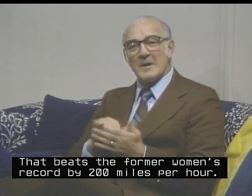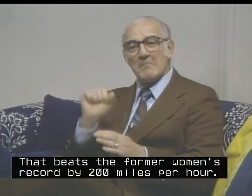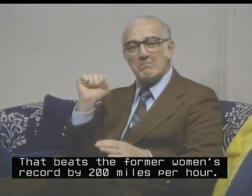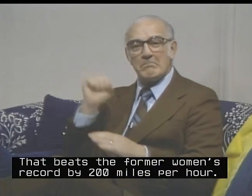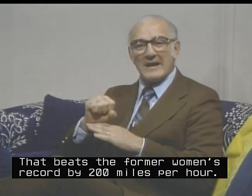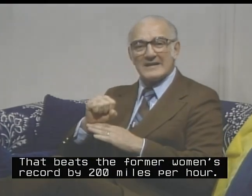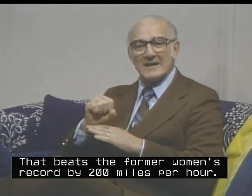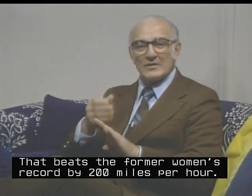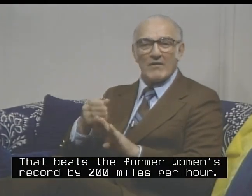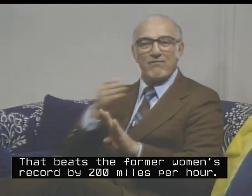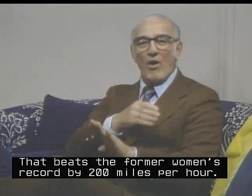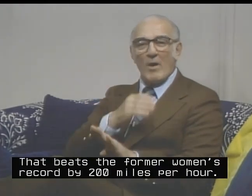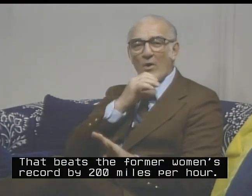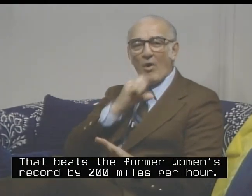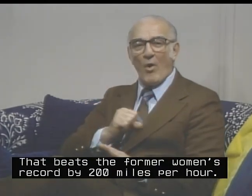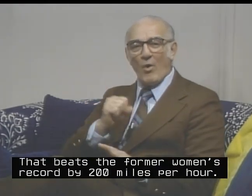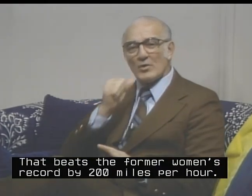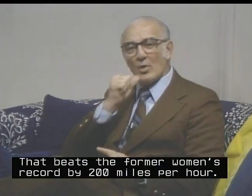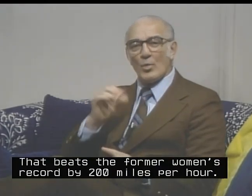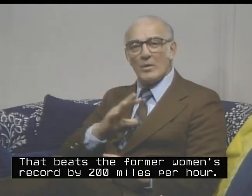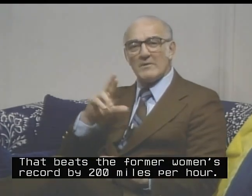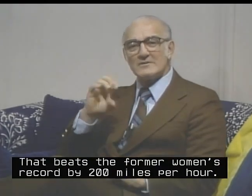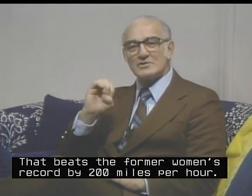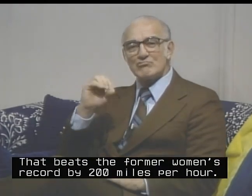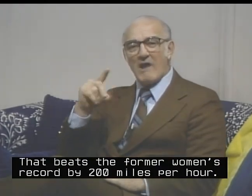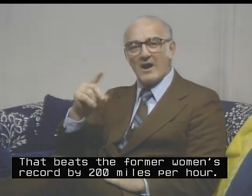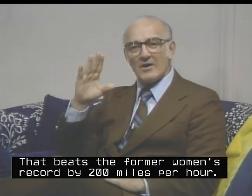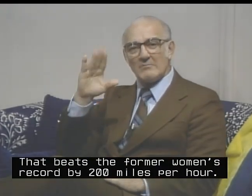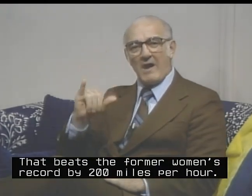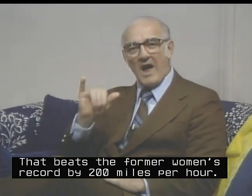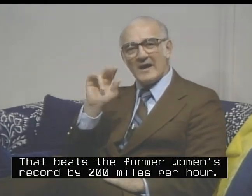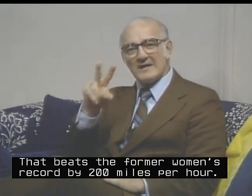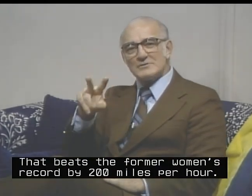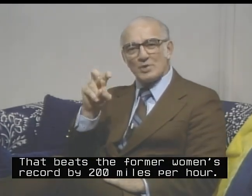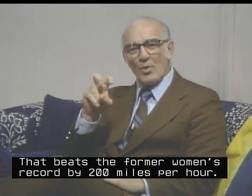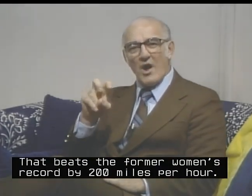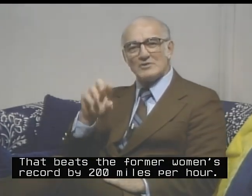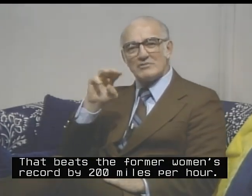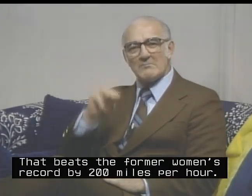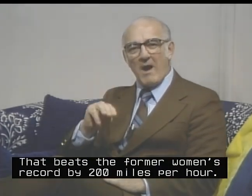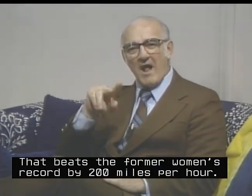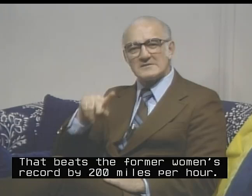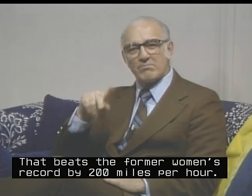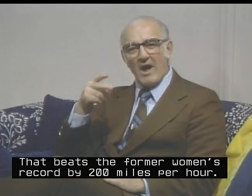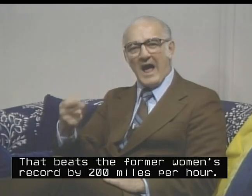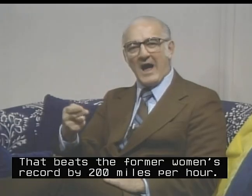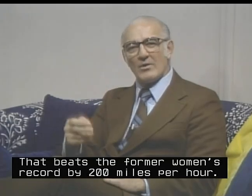beat the former old woman's record by 200 miles per hour.